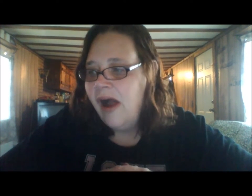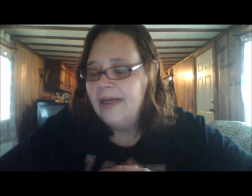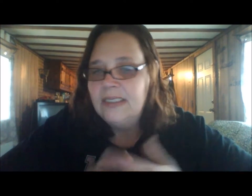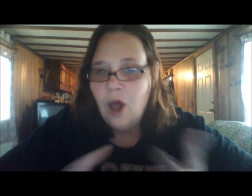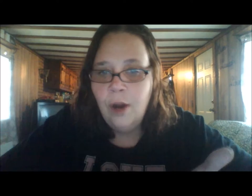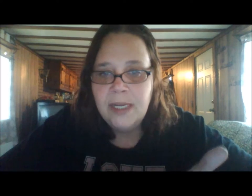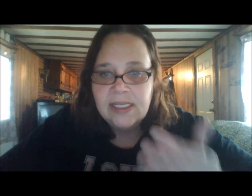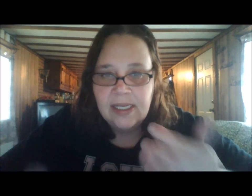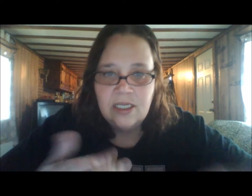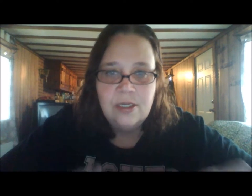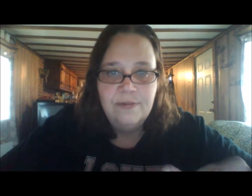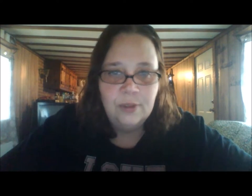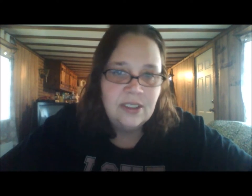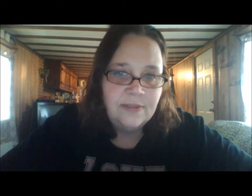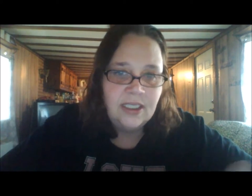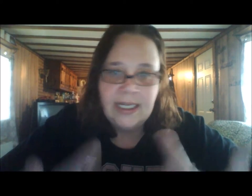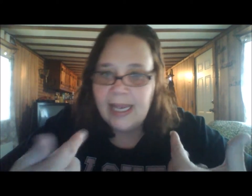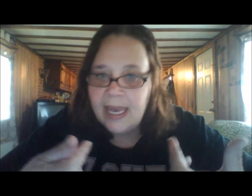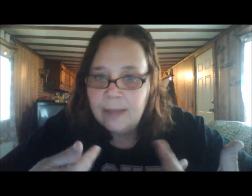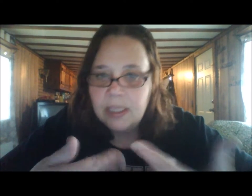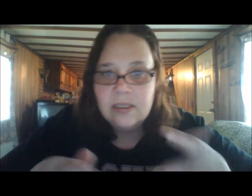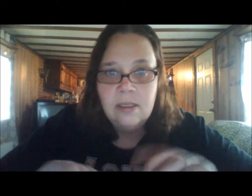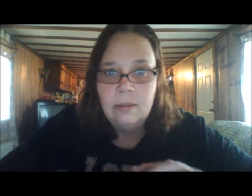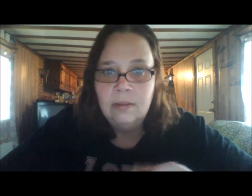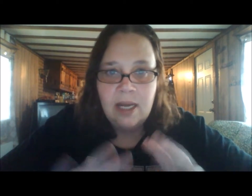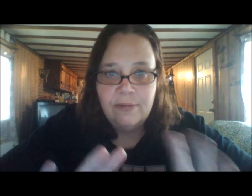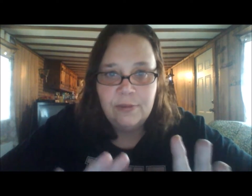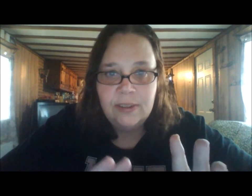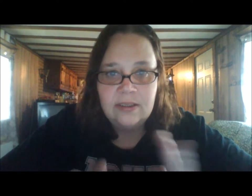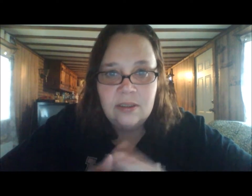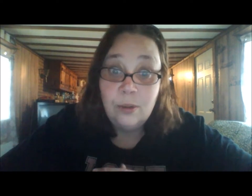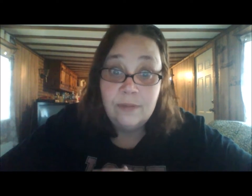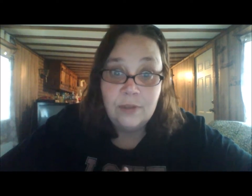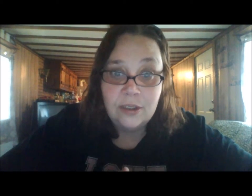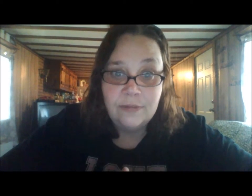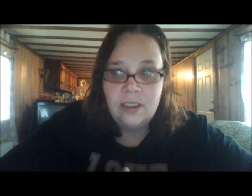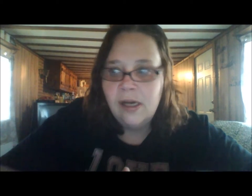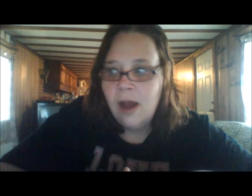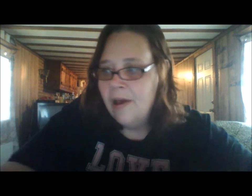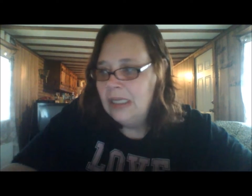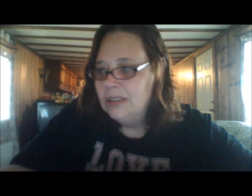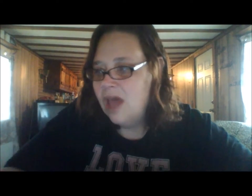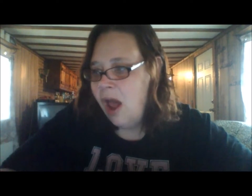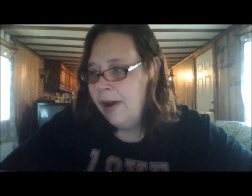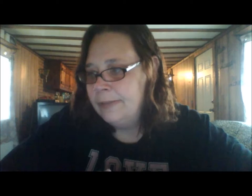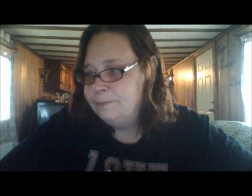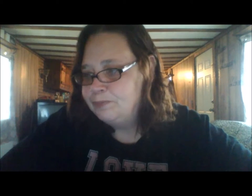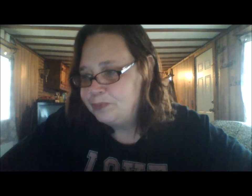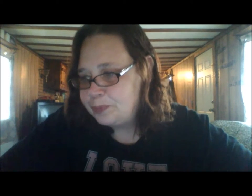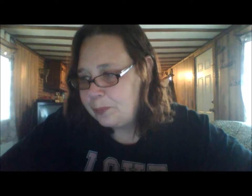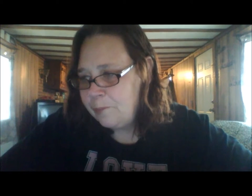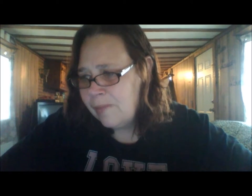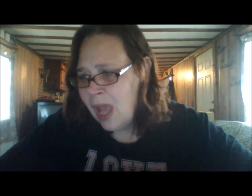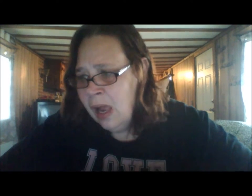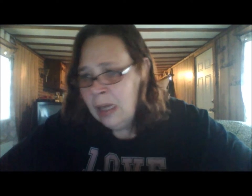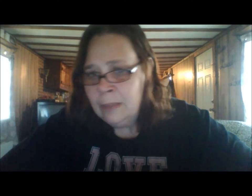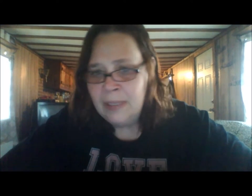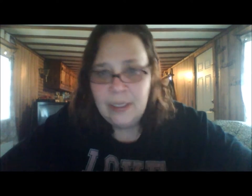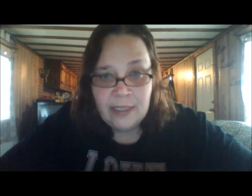And it's hard because I like to do voiceover and I can't do my own retina voice to do a voiceover. Um, but anyways,